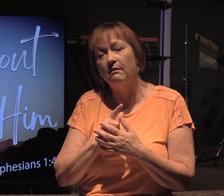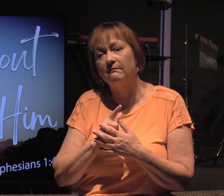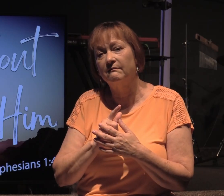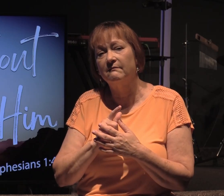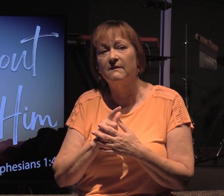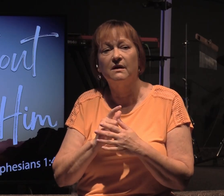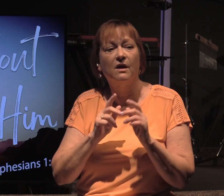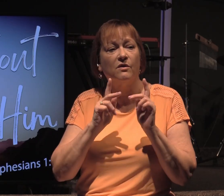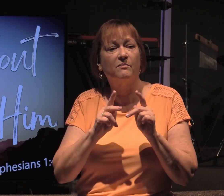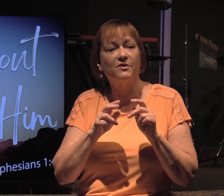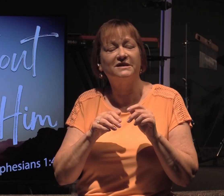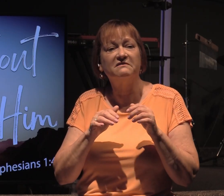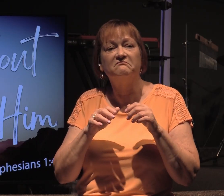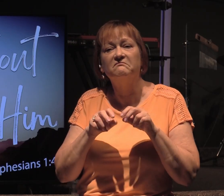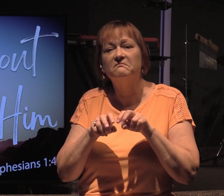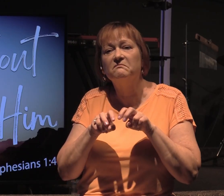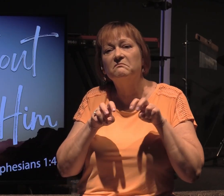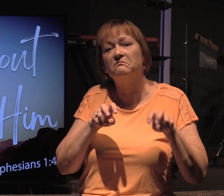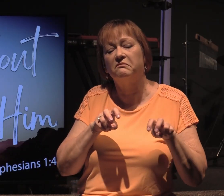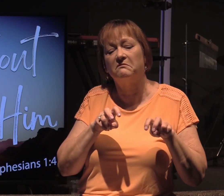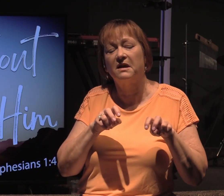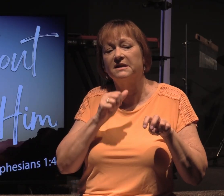either is the person sitting next to you